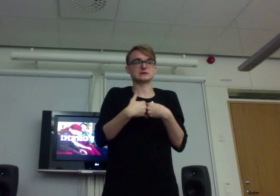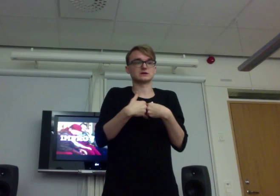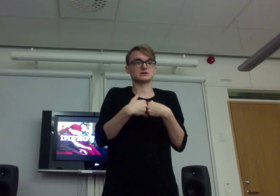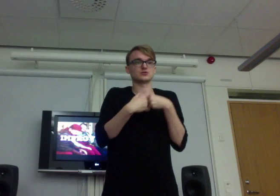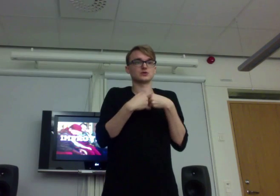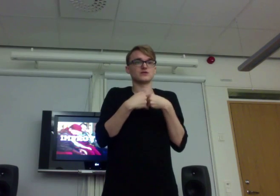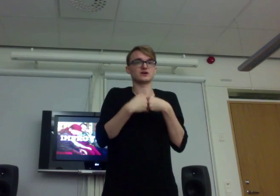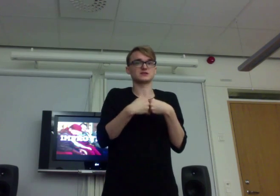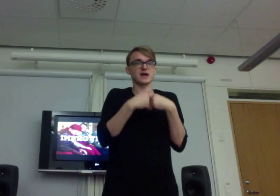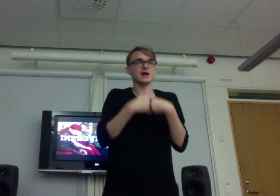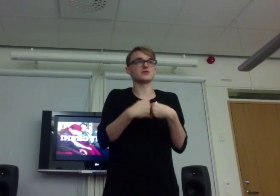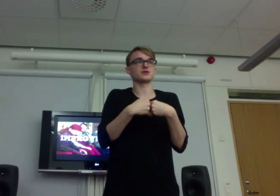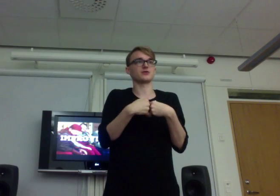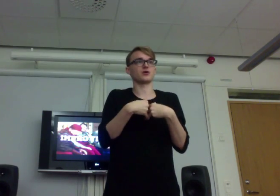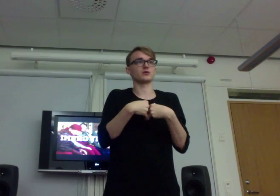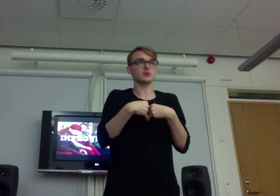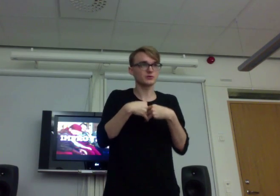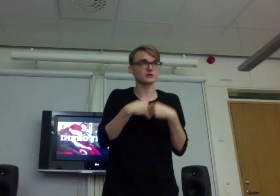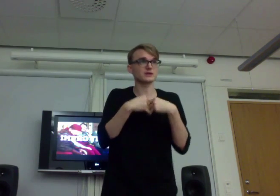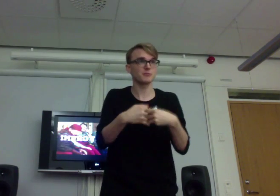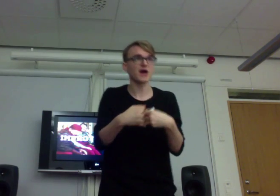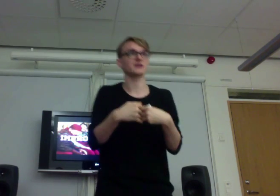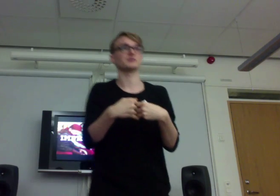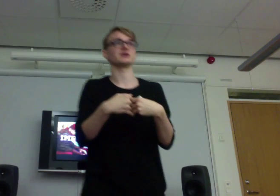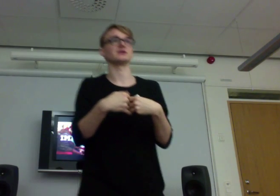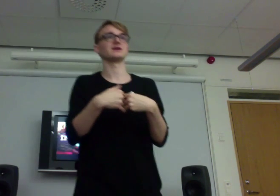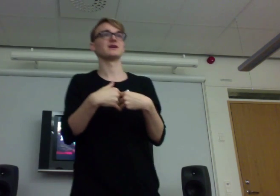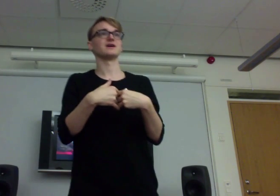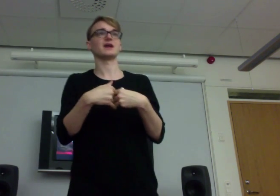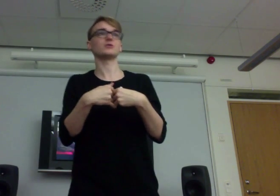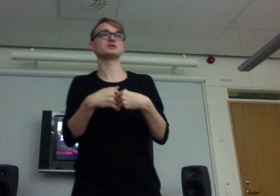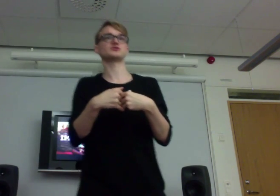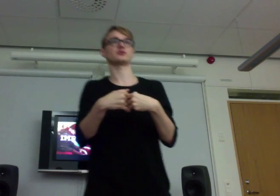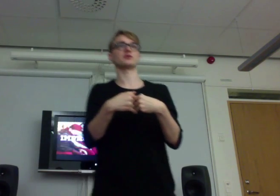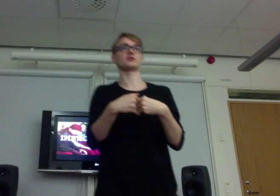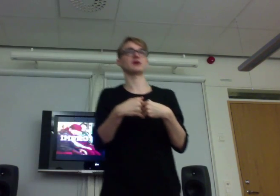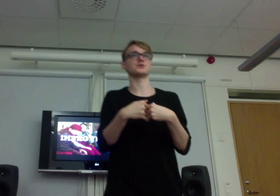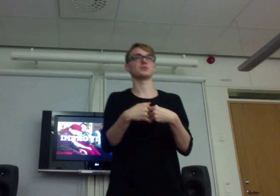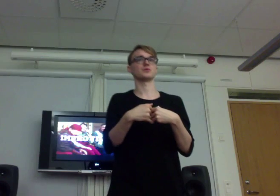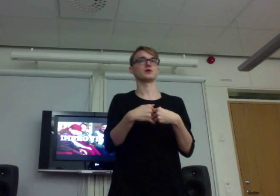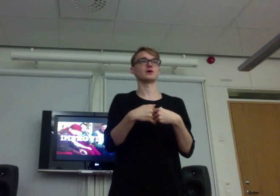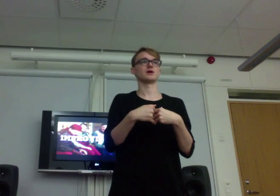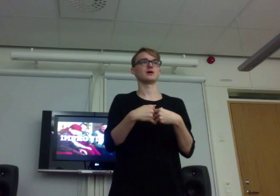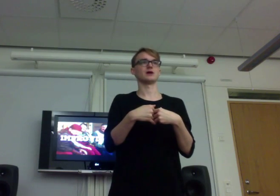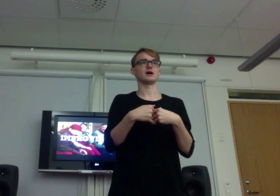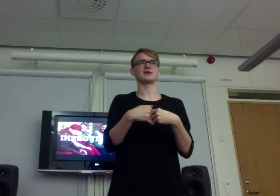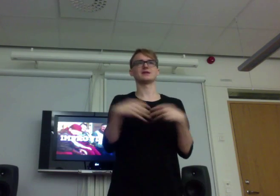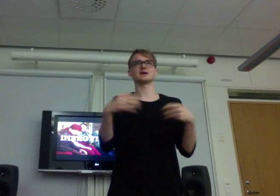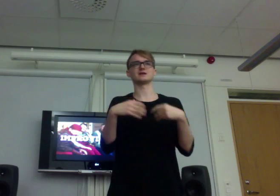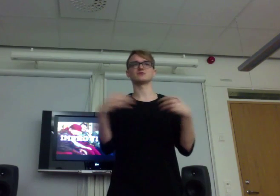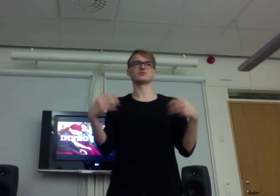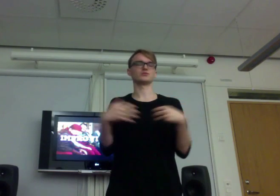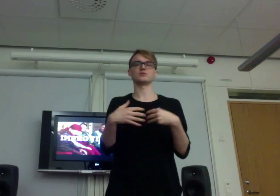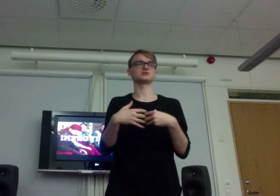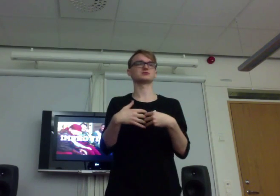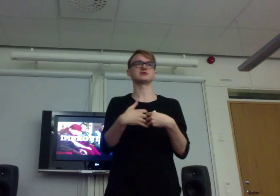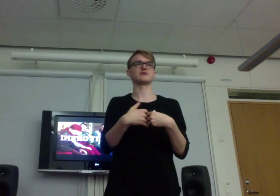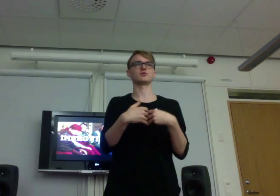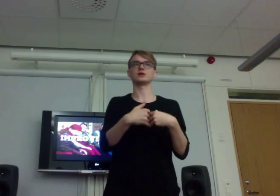if I say anything wrong, people will get mad at me. And I will destroy the whole game. And they most never will.